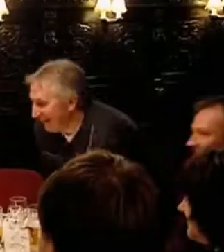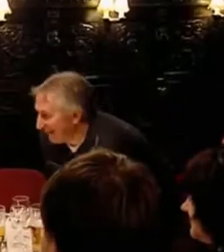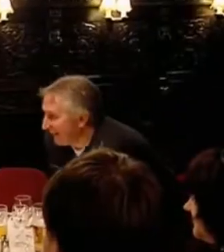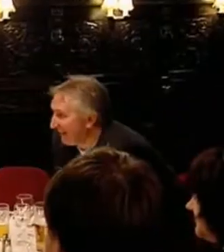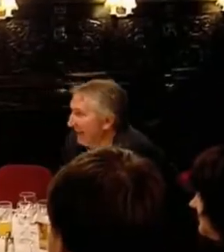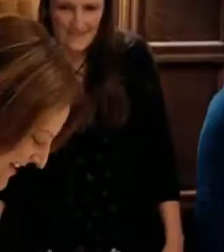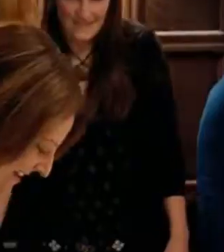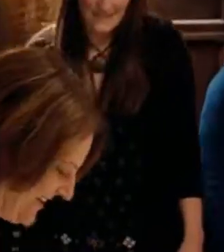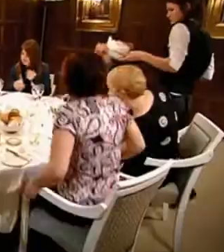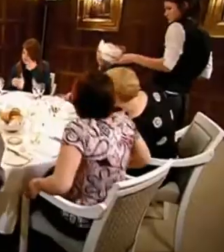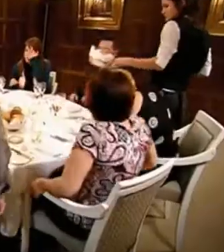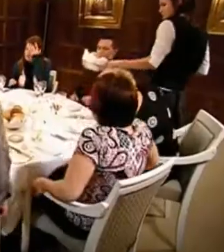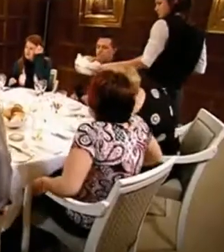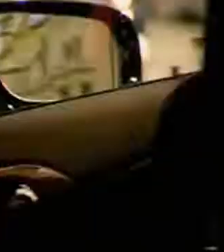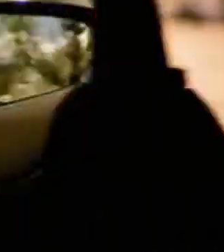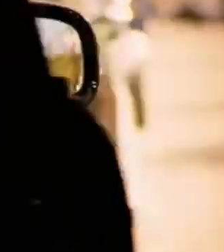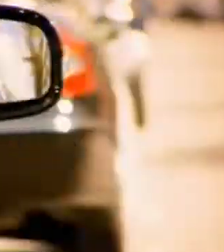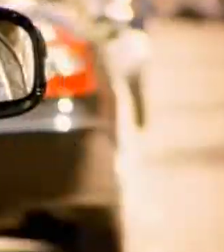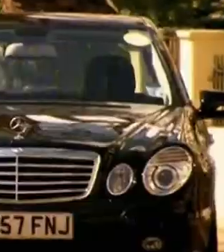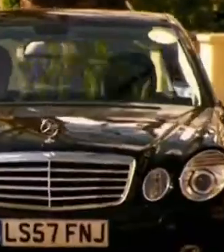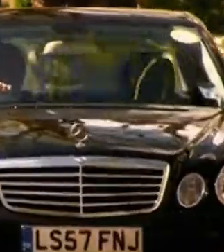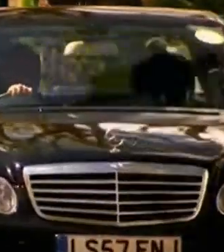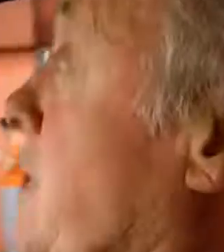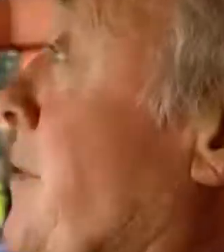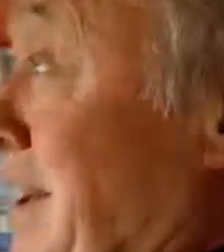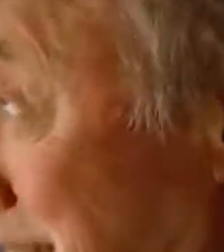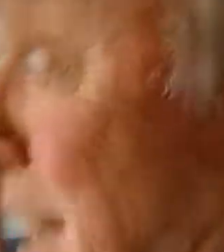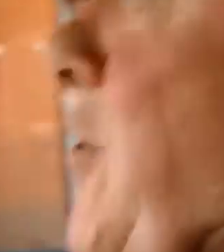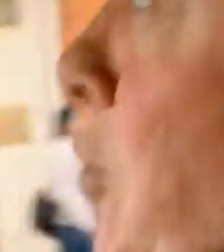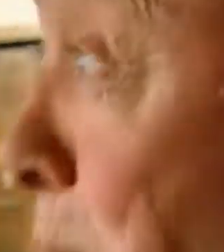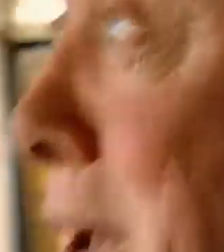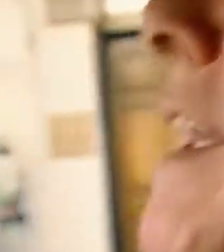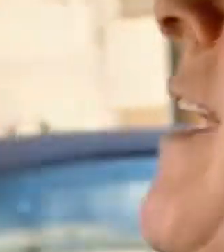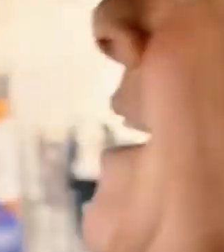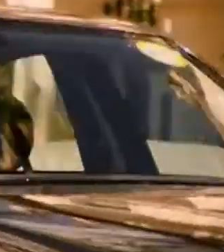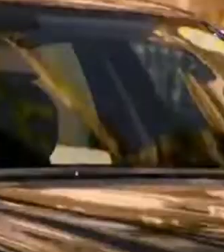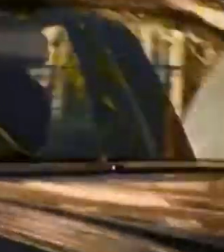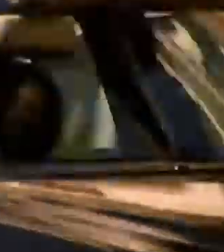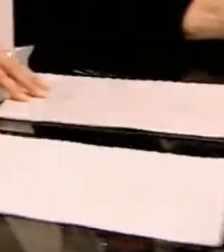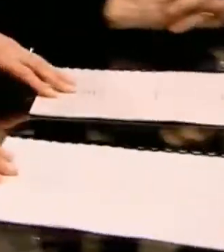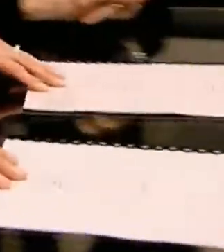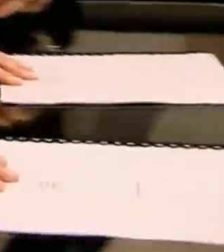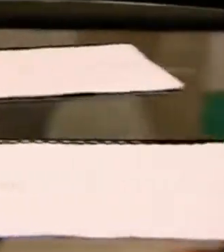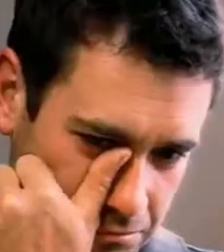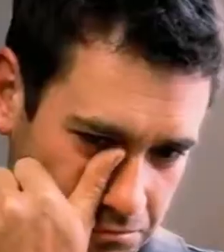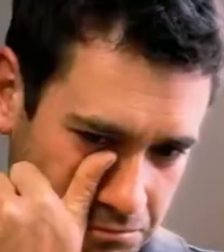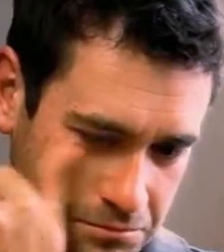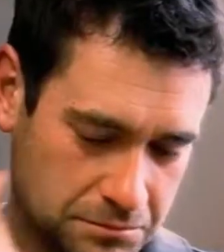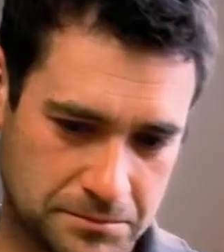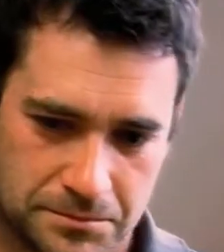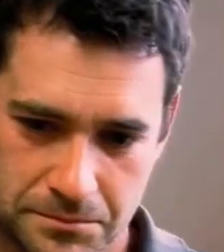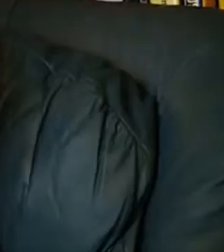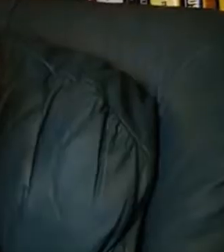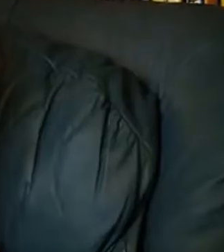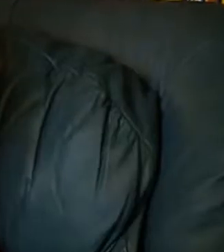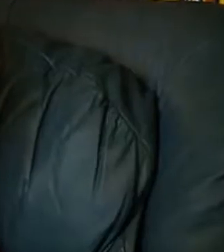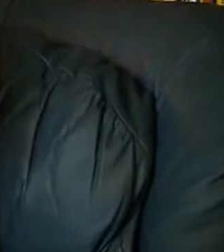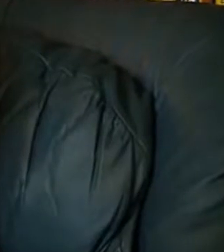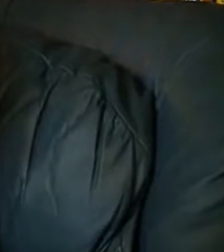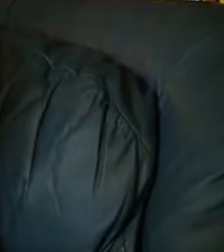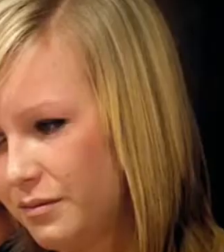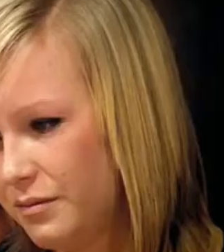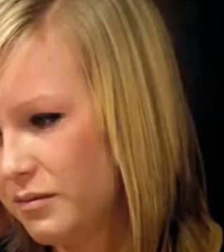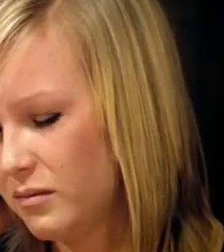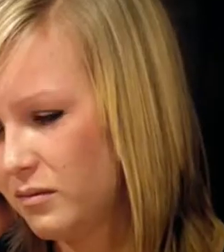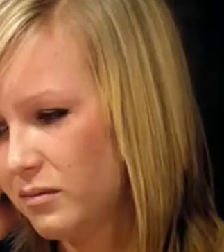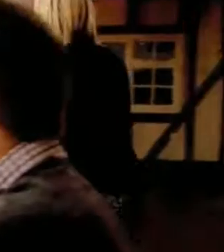work it out. We have to get past this very British taboo of not talking about death or money. Whether you give more to some than others... My money? I can do it all